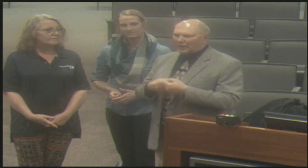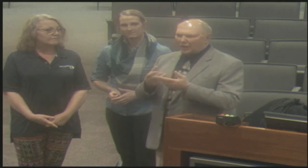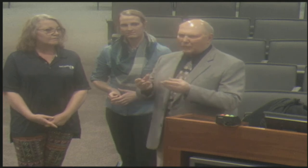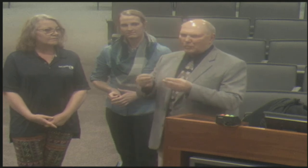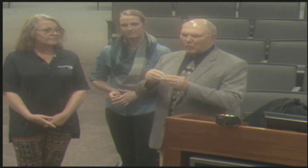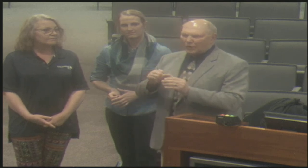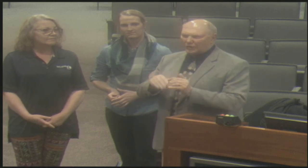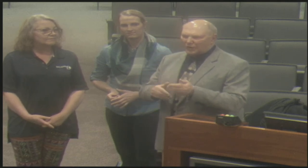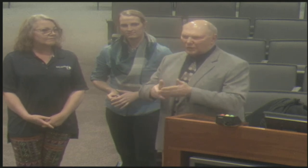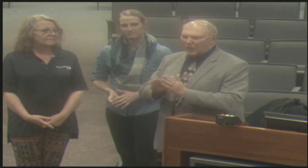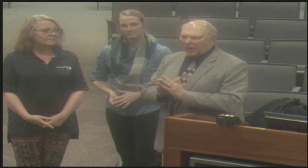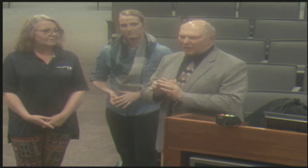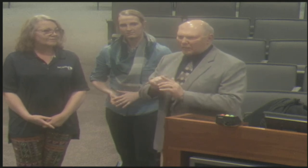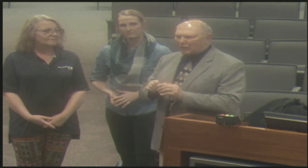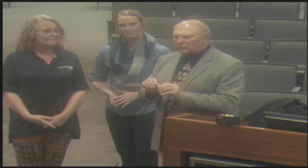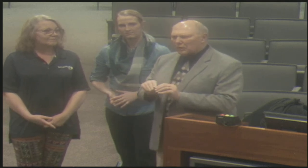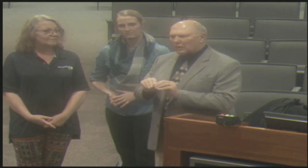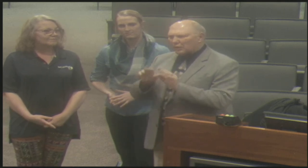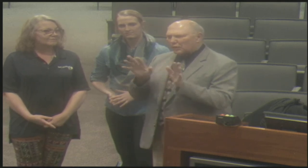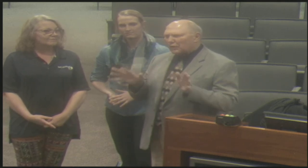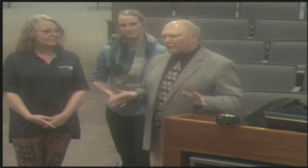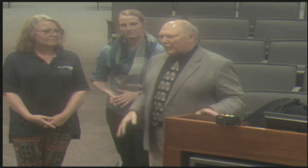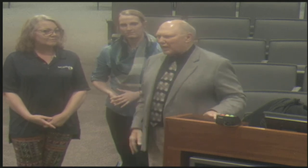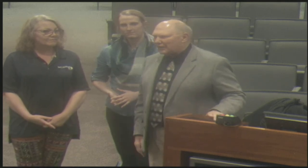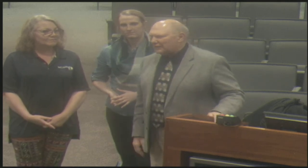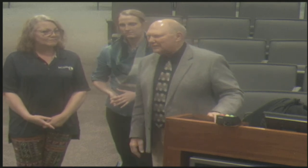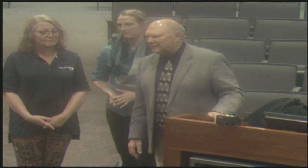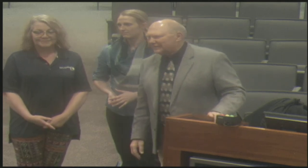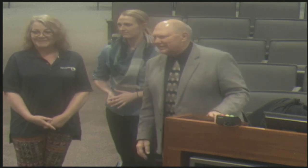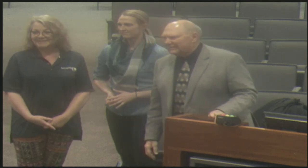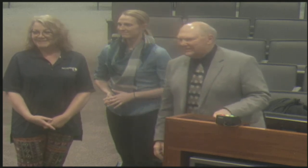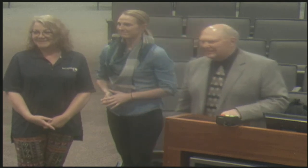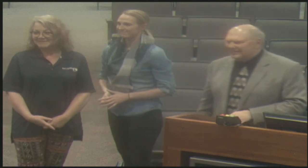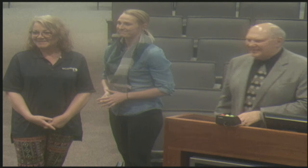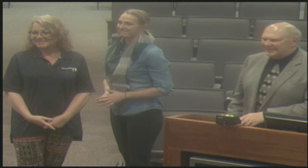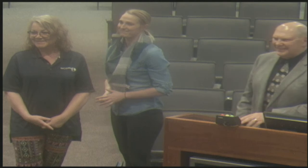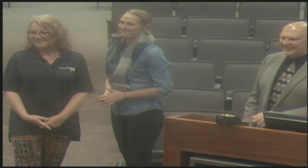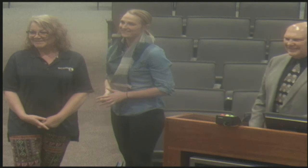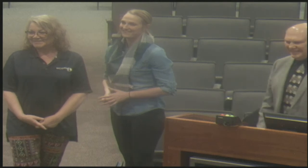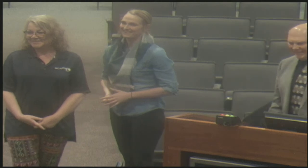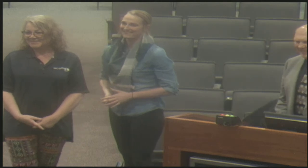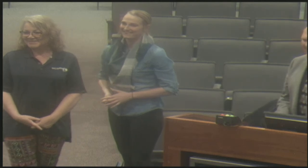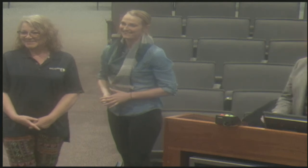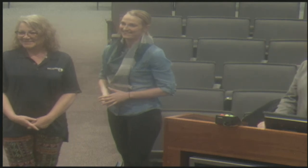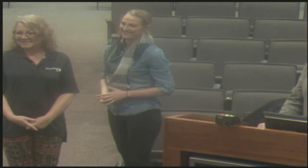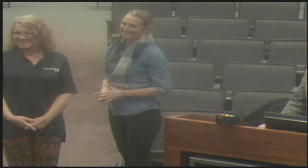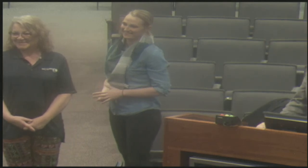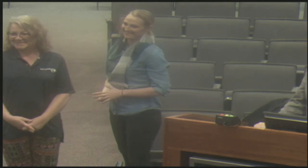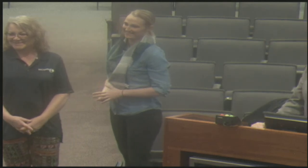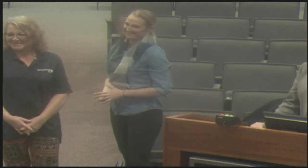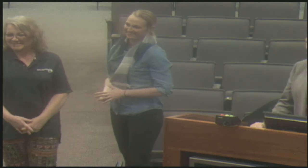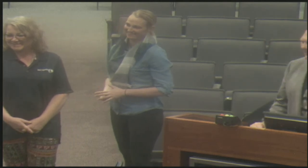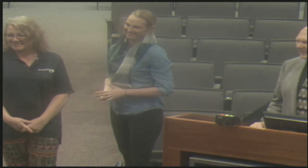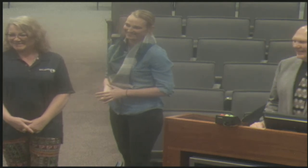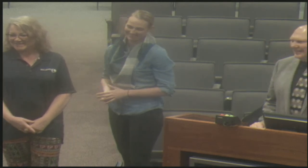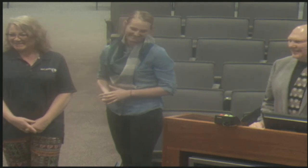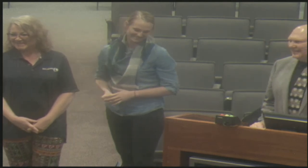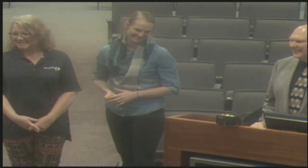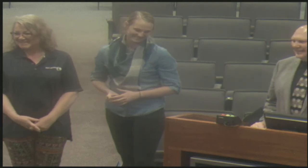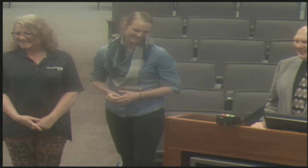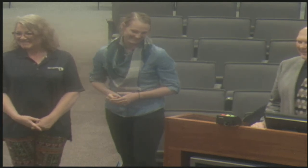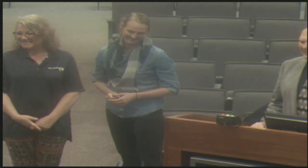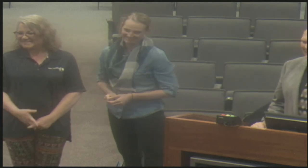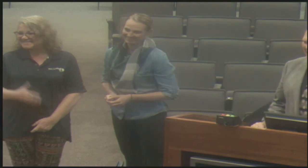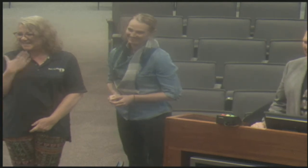so it's a second language. Um, and it, I think I'm giving you more information than you've asked, but definitely there's, there's, there's, hopefully have given you some